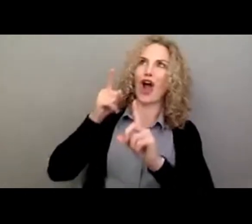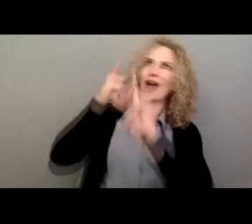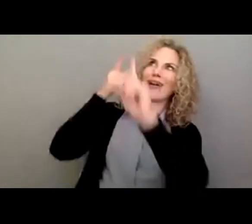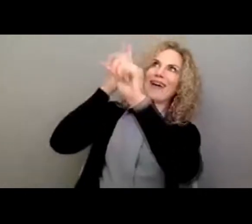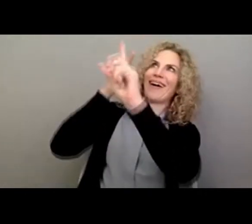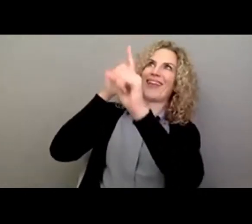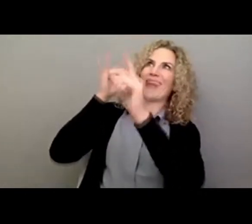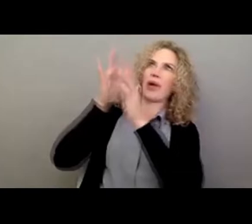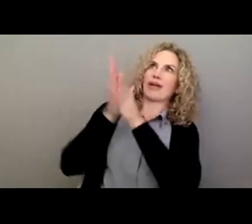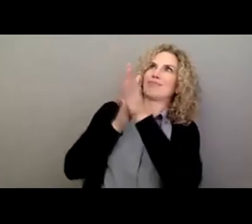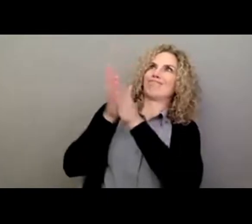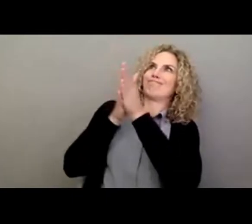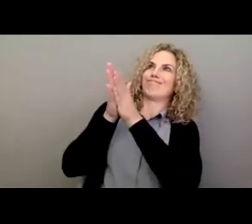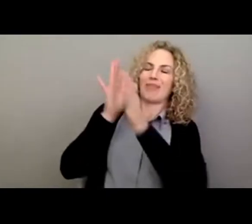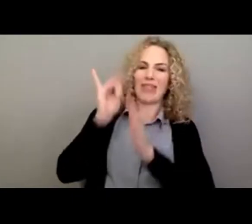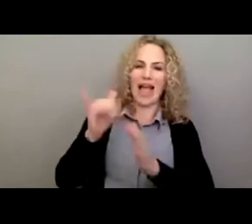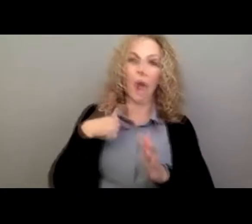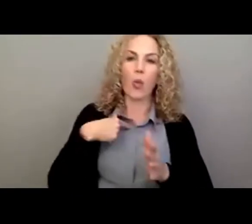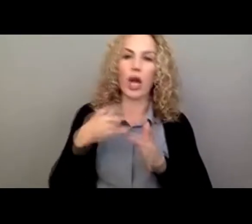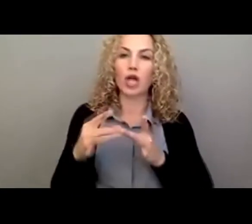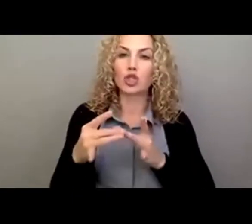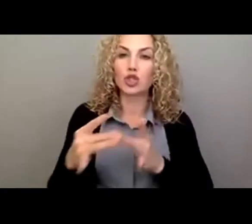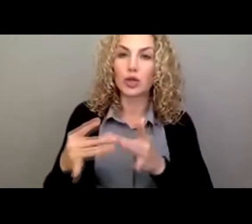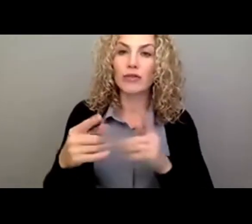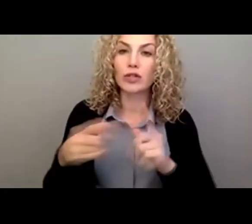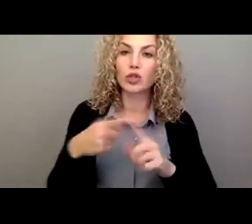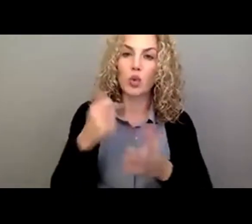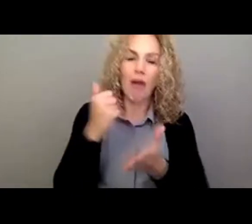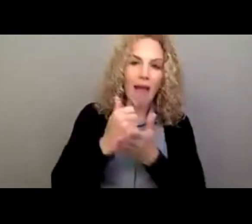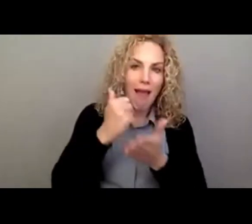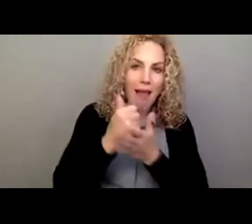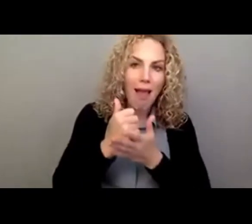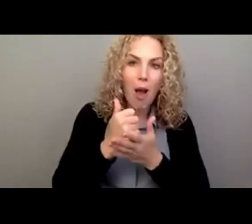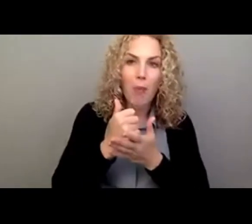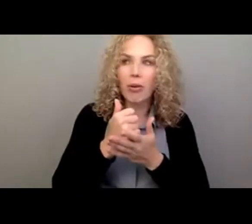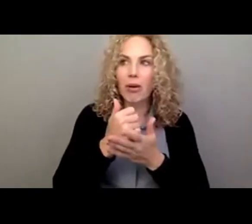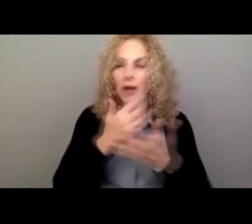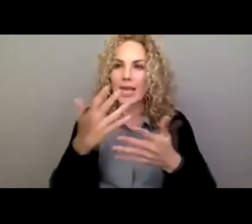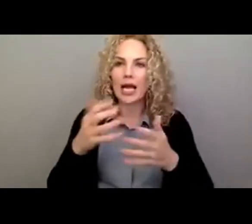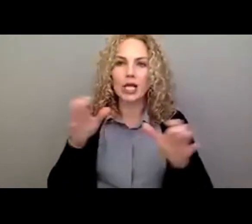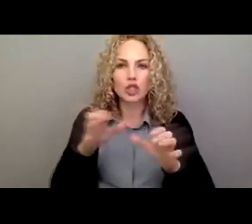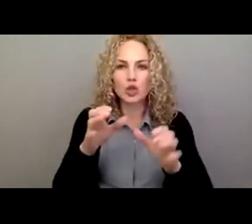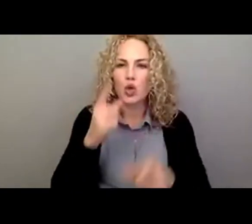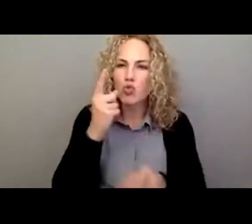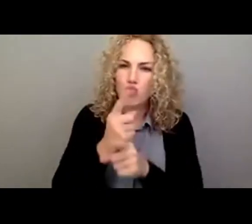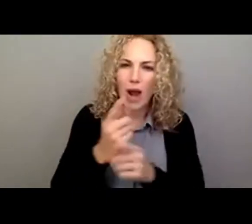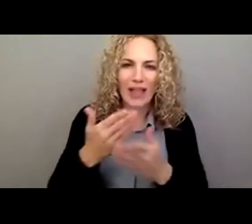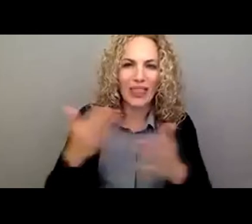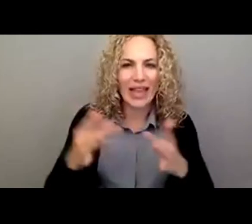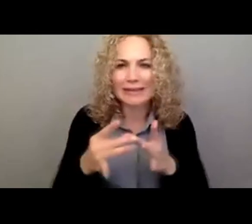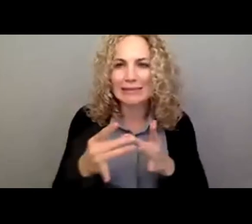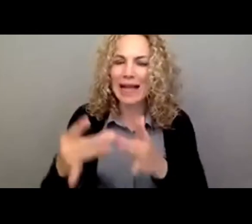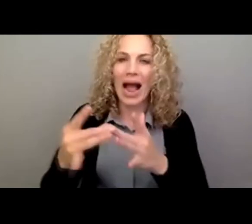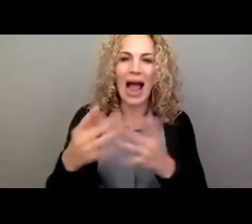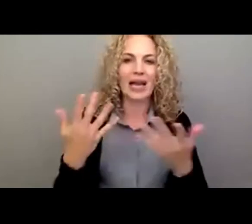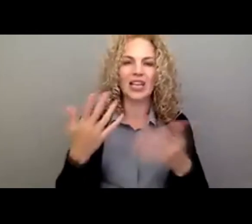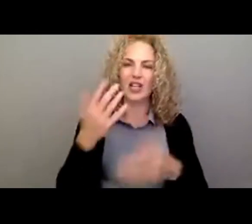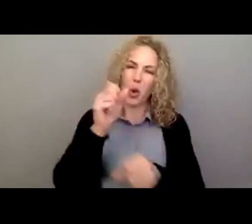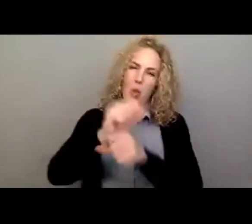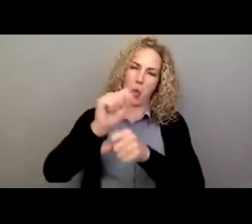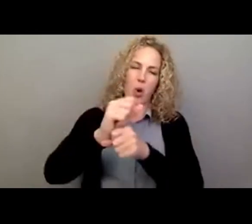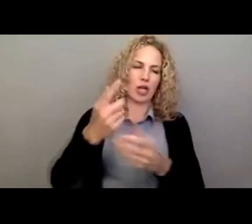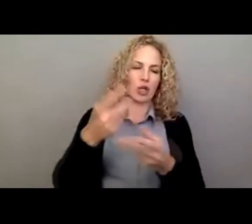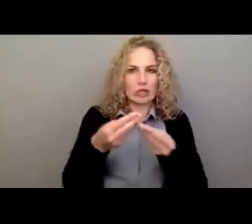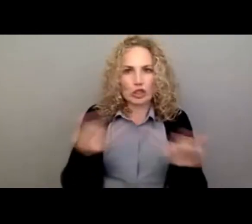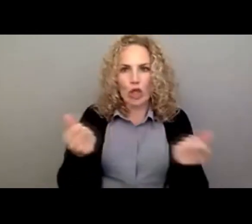right thing. And every problem we face, and that when you're at work, pretty much all you're doing is solving problems all the